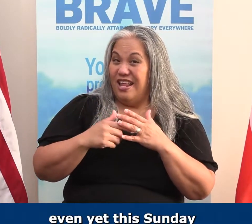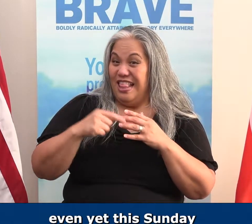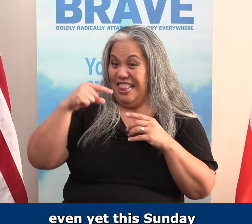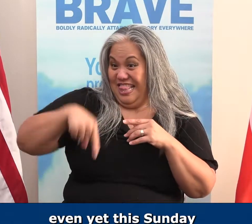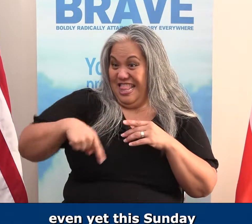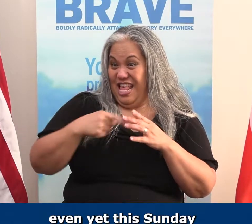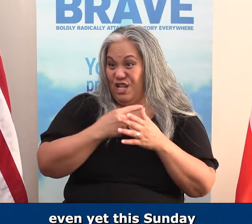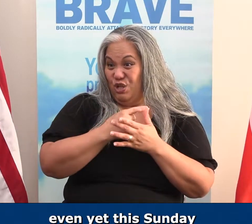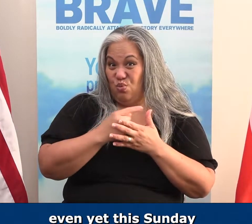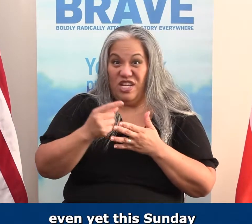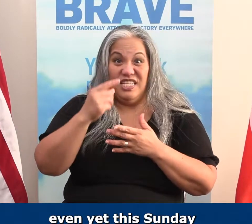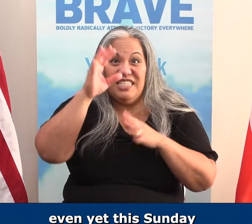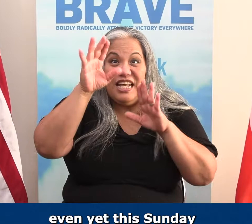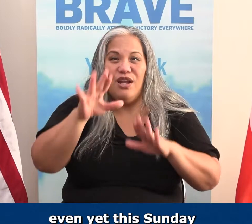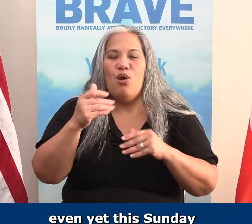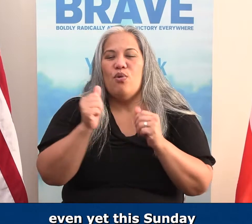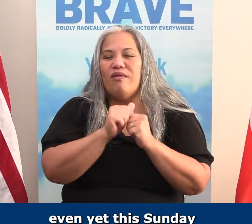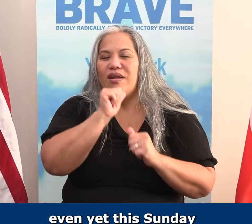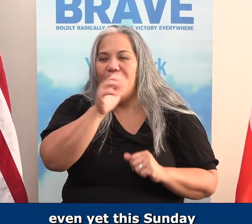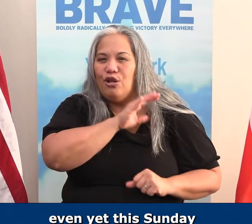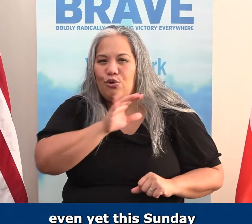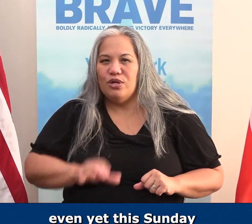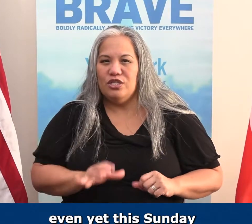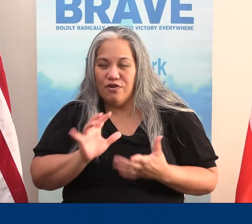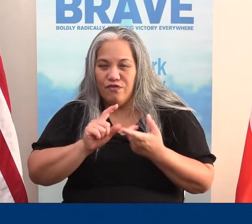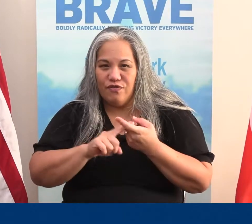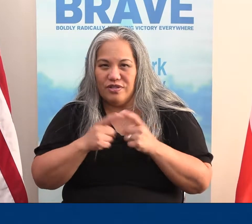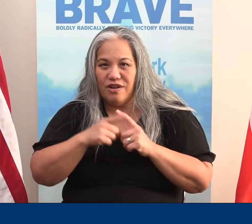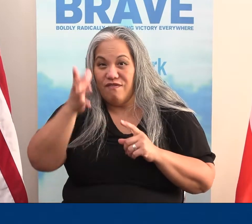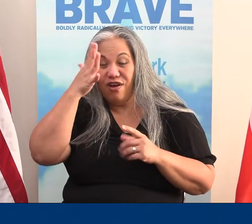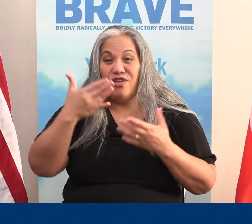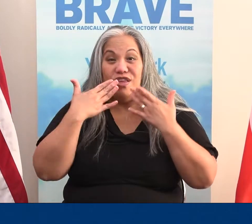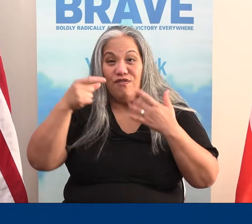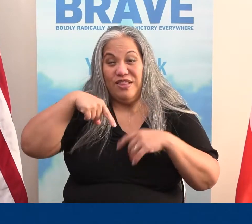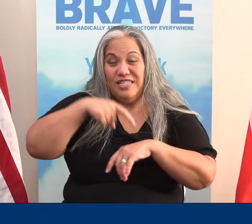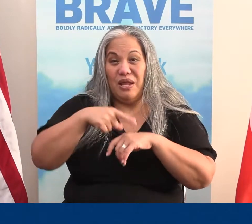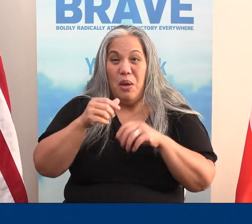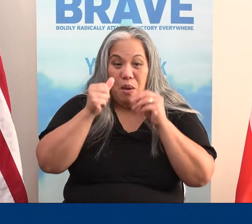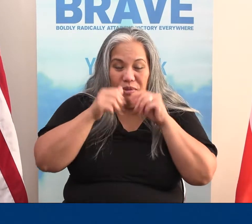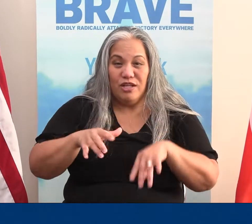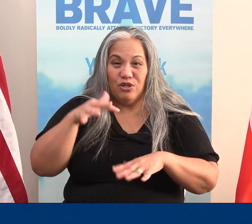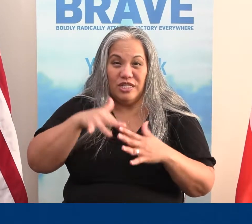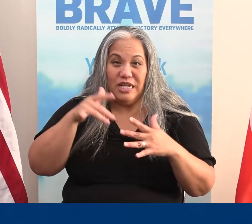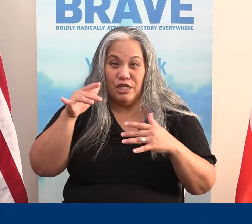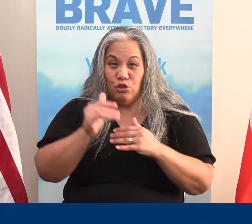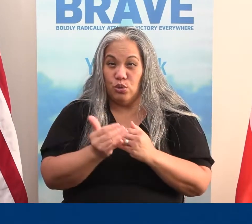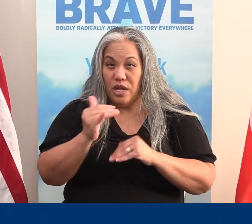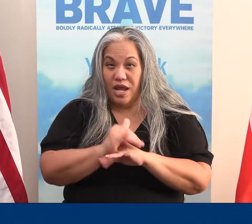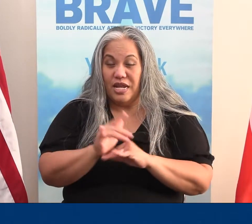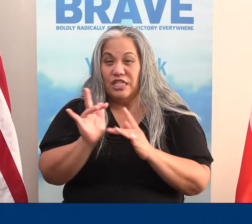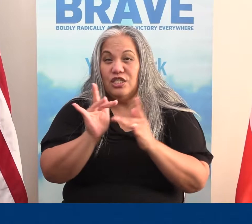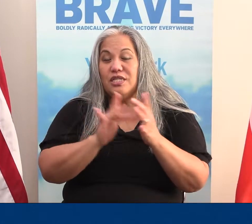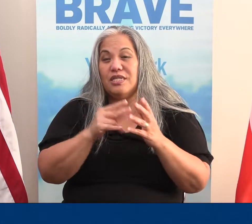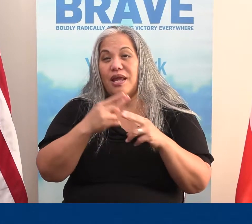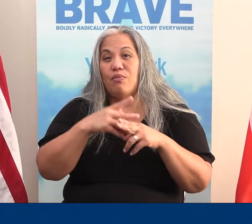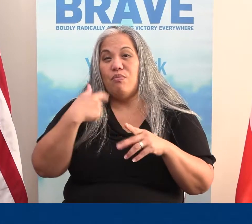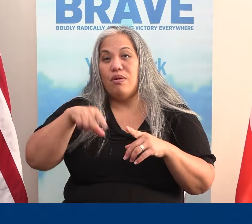yet this Sunday, with our non-Christian friends. Father, thank you for this time. Bless our study tonight. In the name of Jesus we pray,